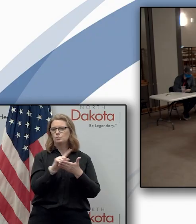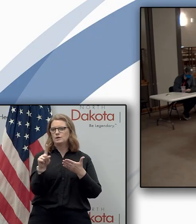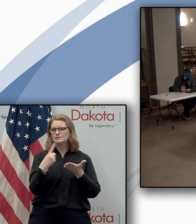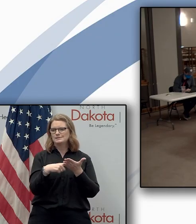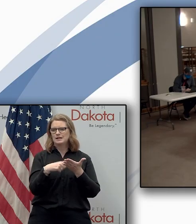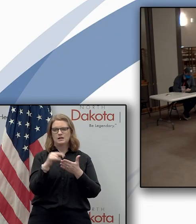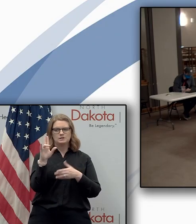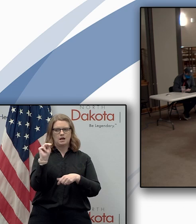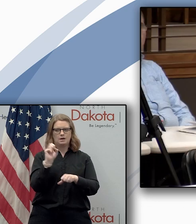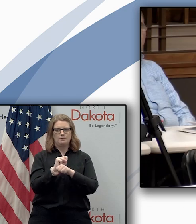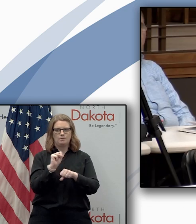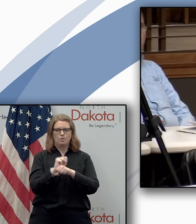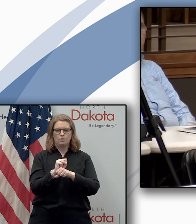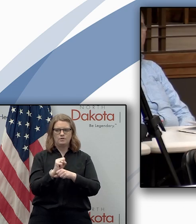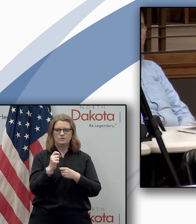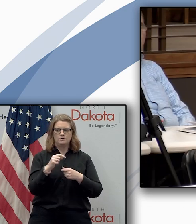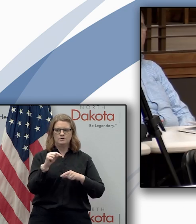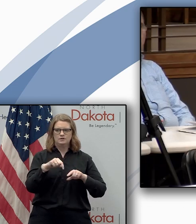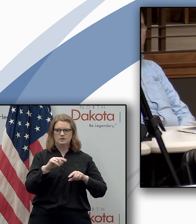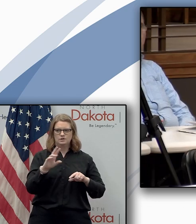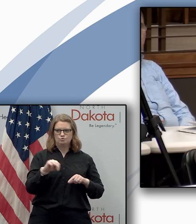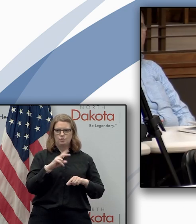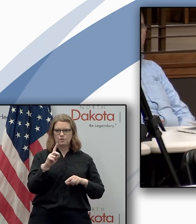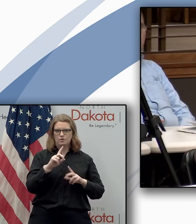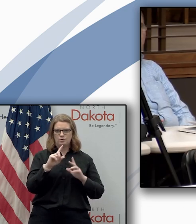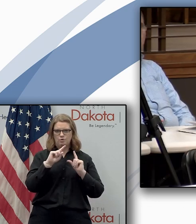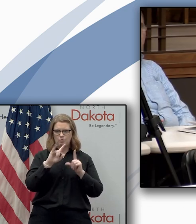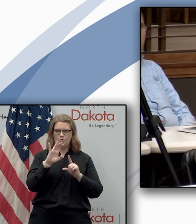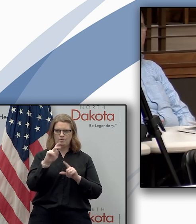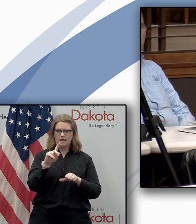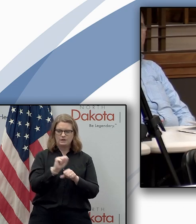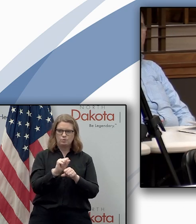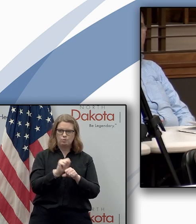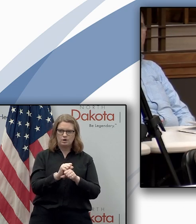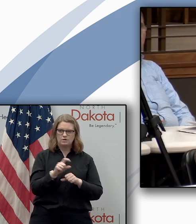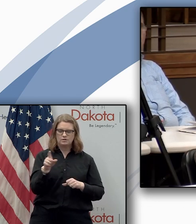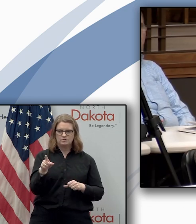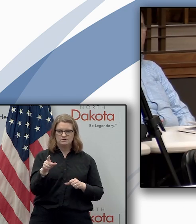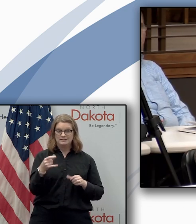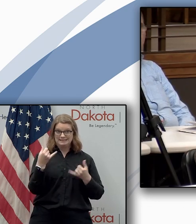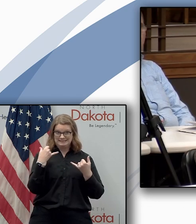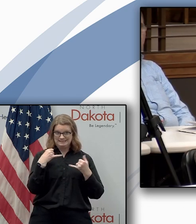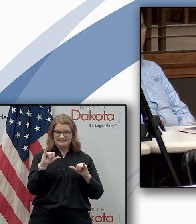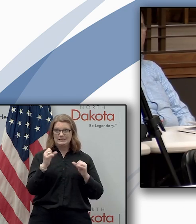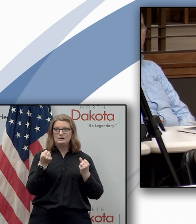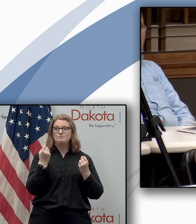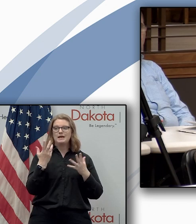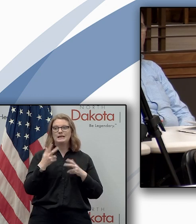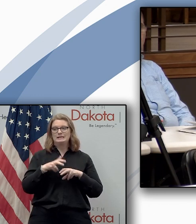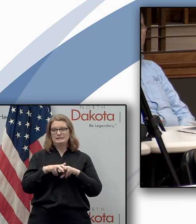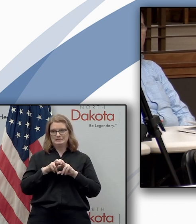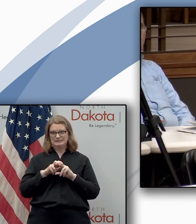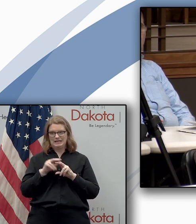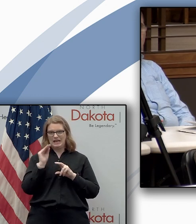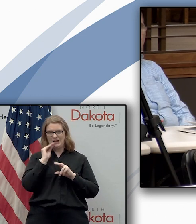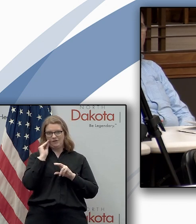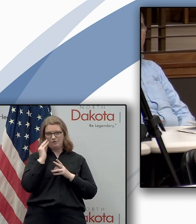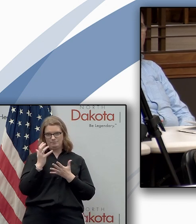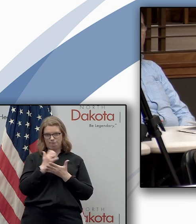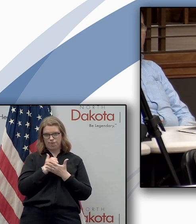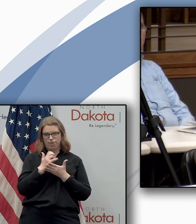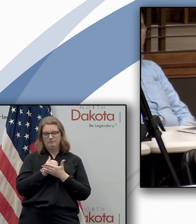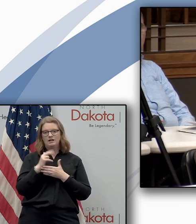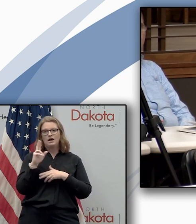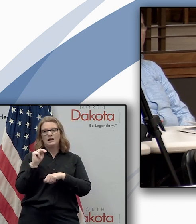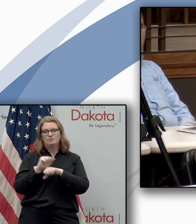unemployment, you've mentioned how you'd like to see North Dakotans get back to work, but there are still a lot sitting at home collecting all the benefits.